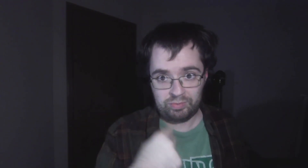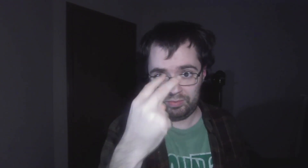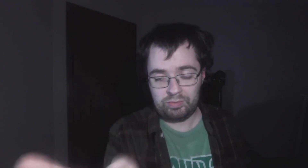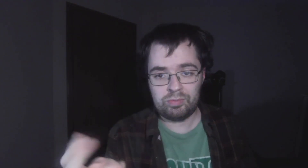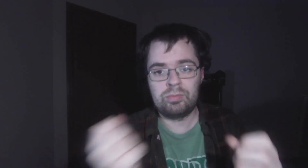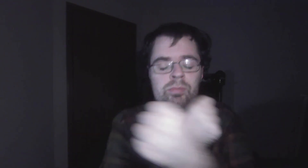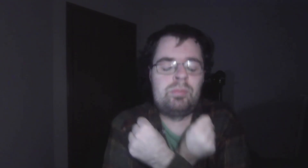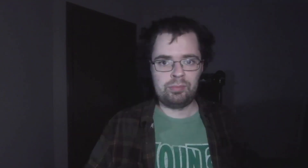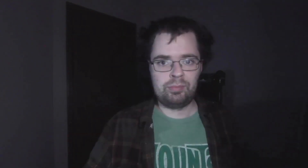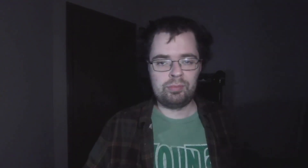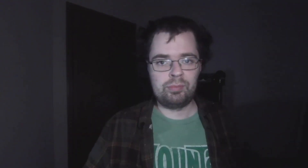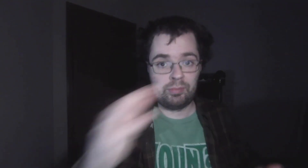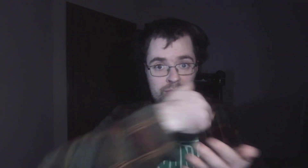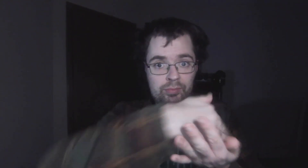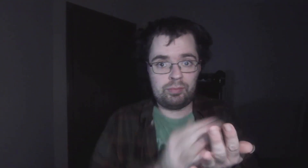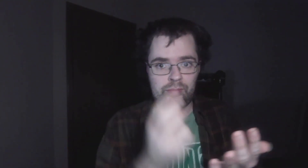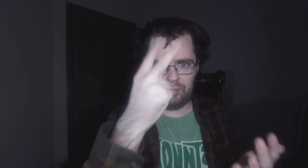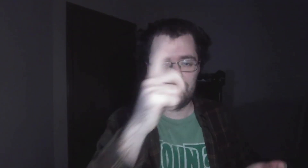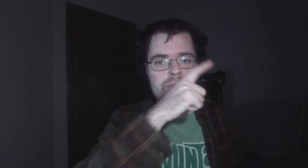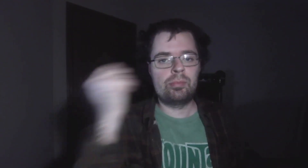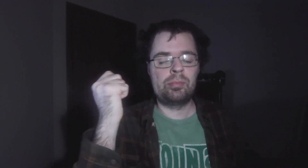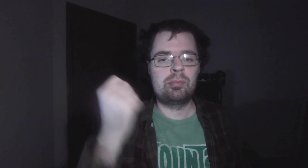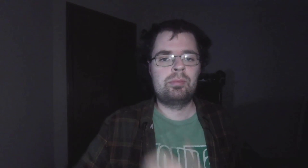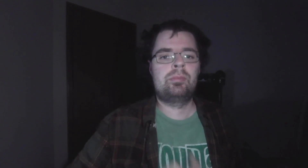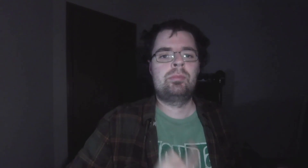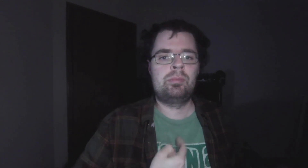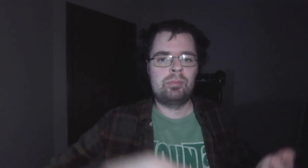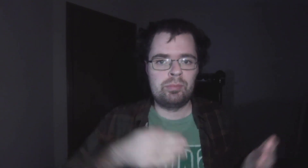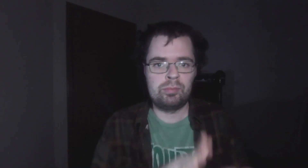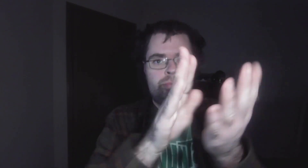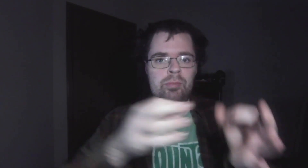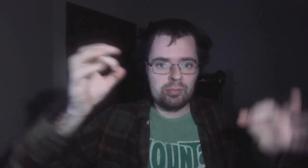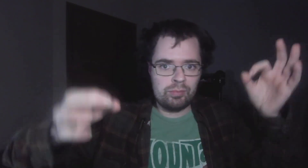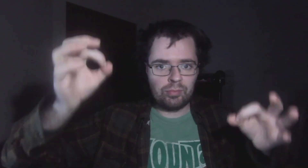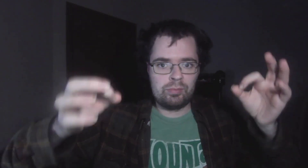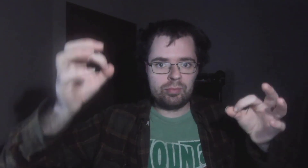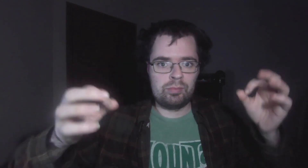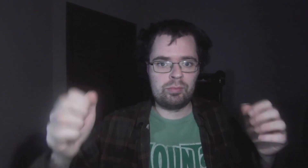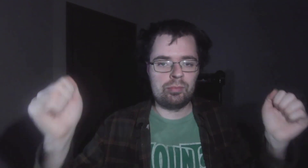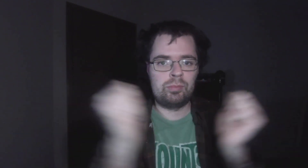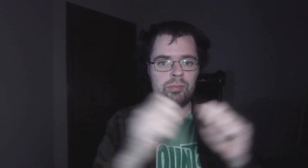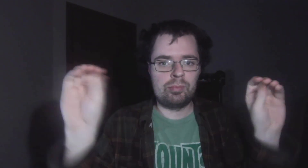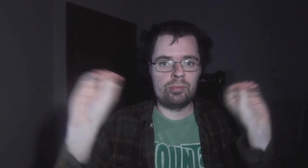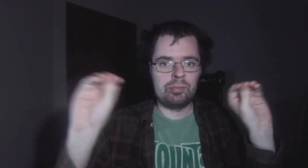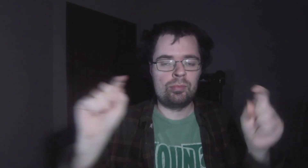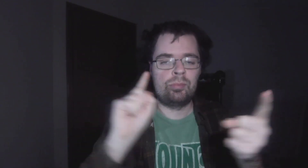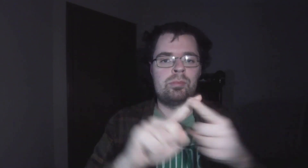love, I some see a prisoner alone before his judge, with no one to